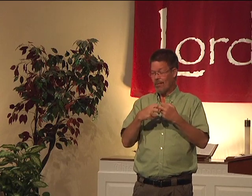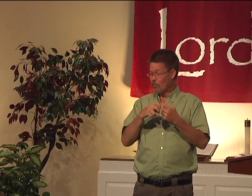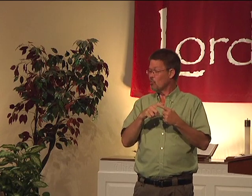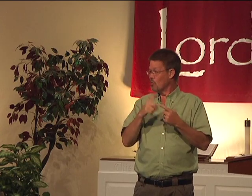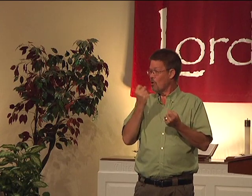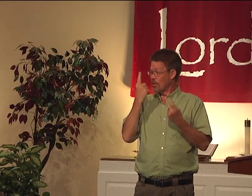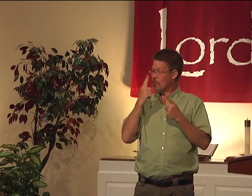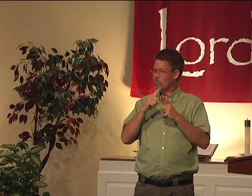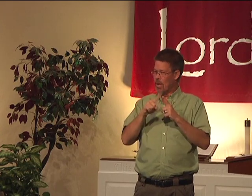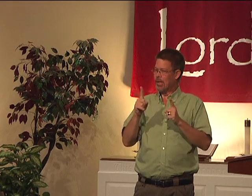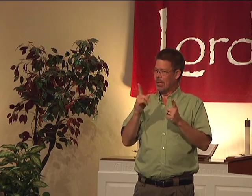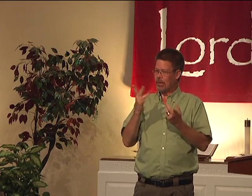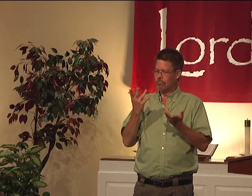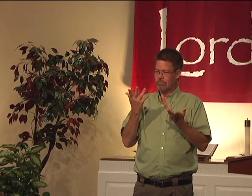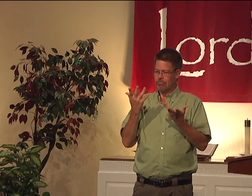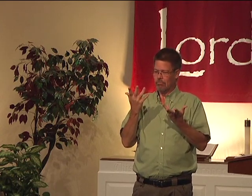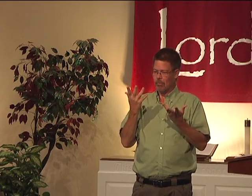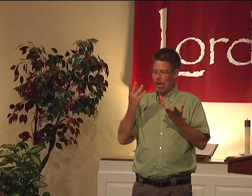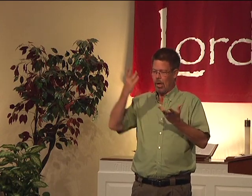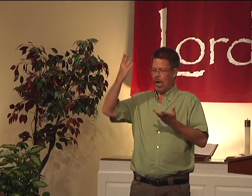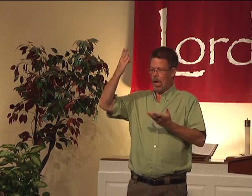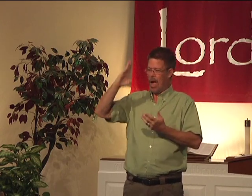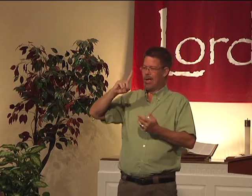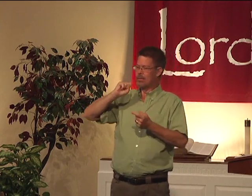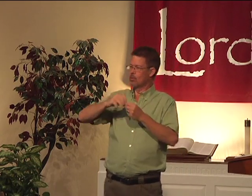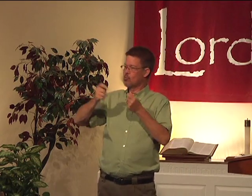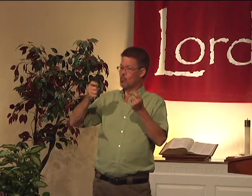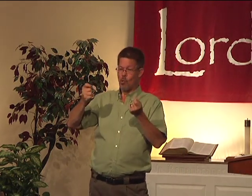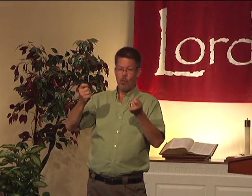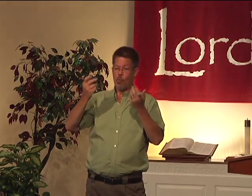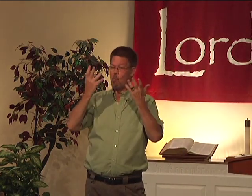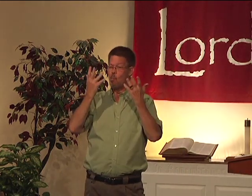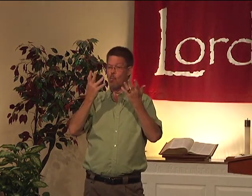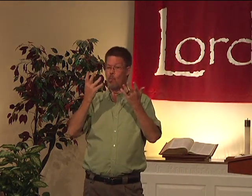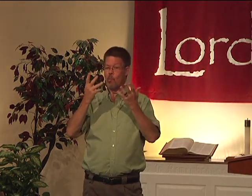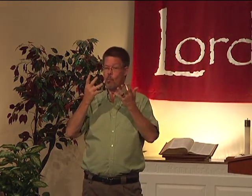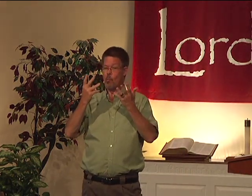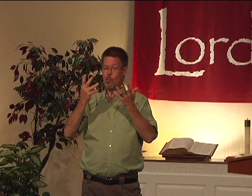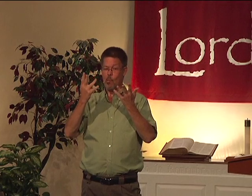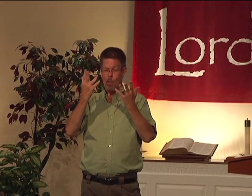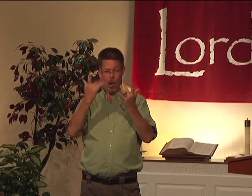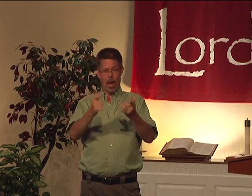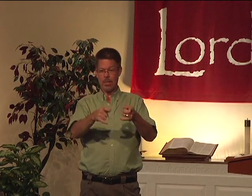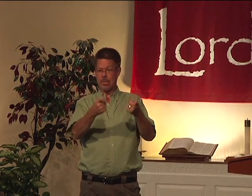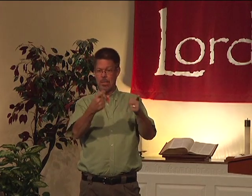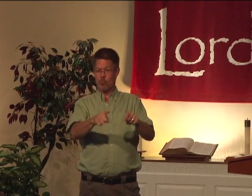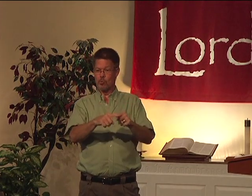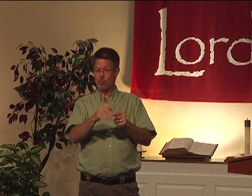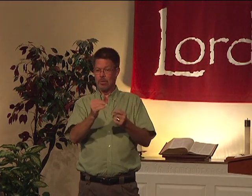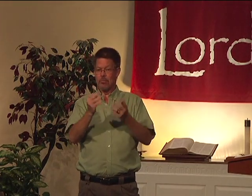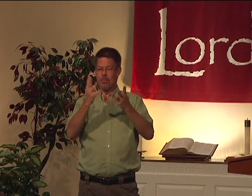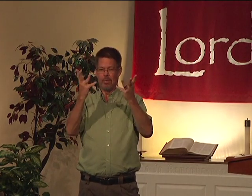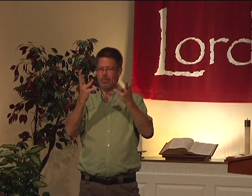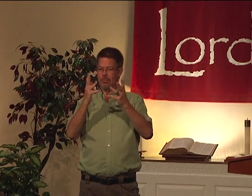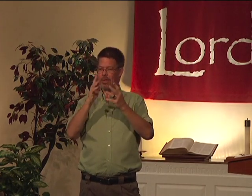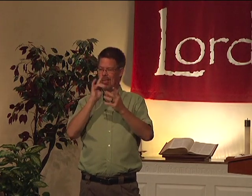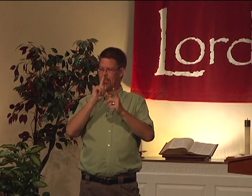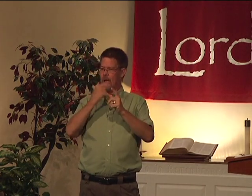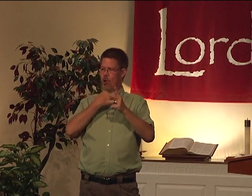were suffering. And that's difficult to understand, too. But God is in control. Why did this happen to them?